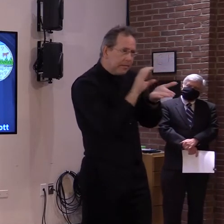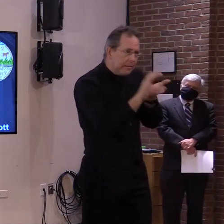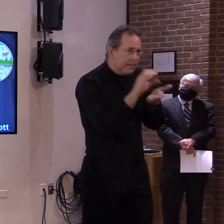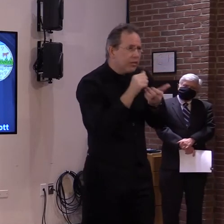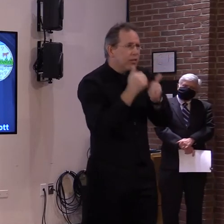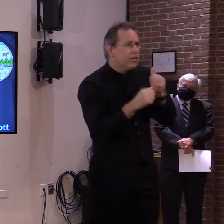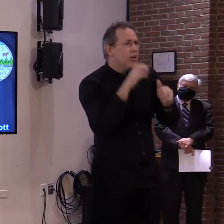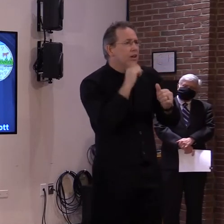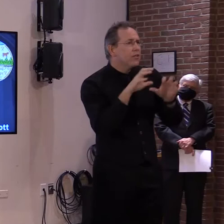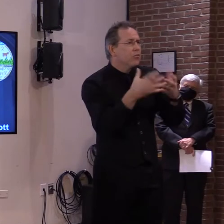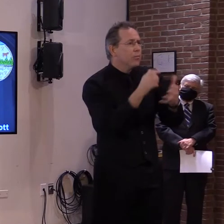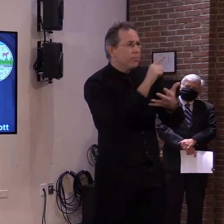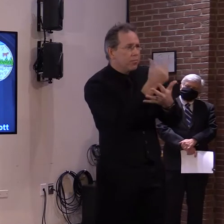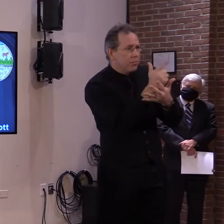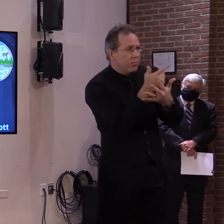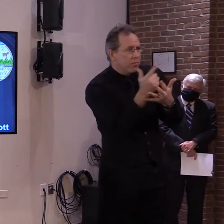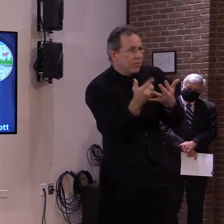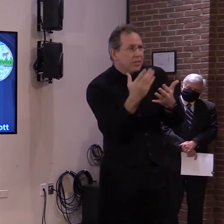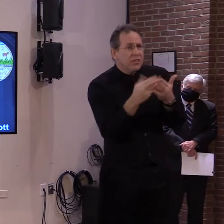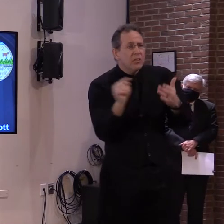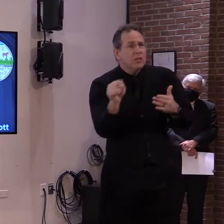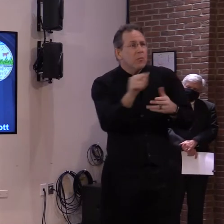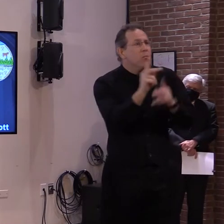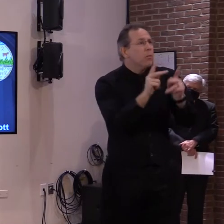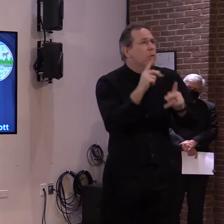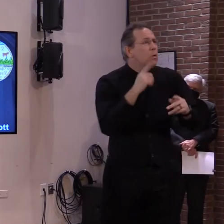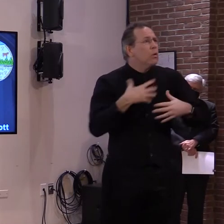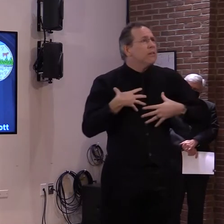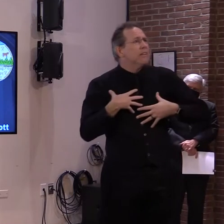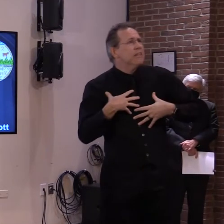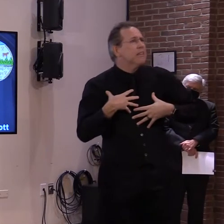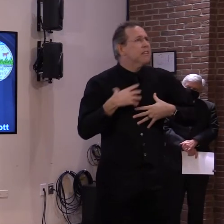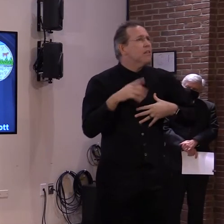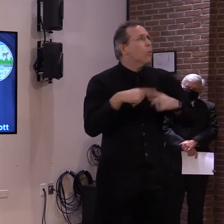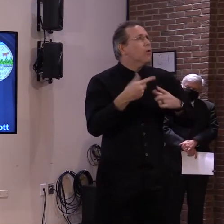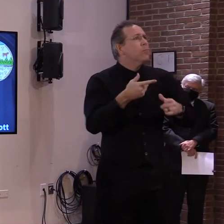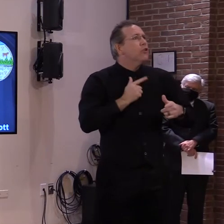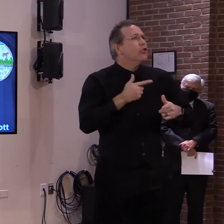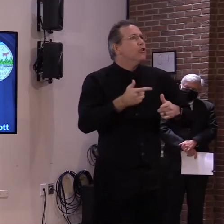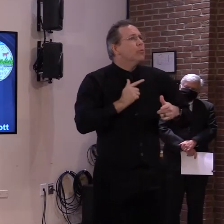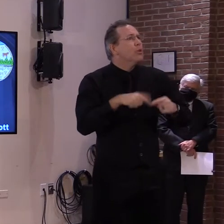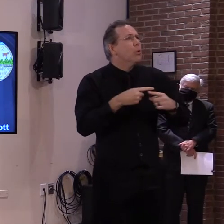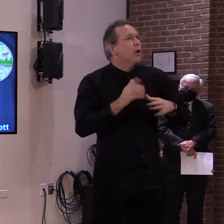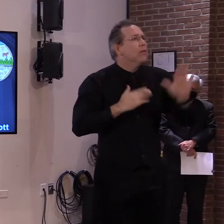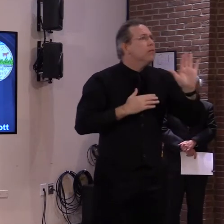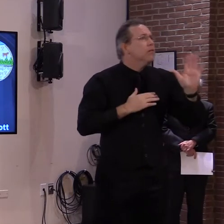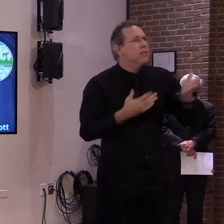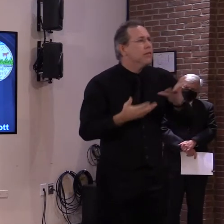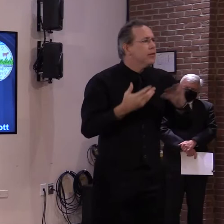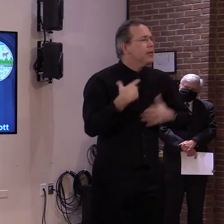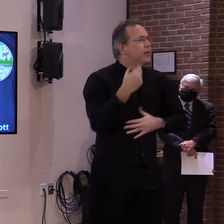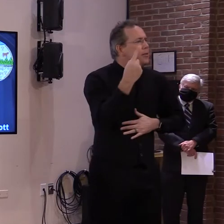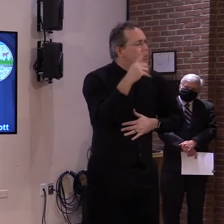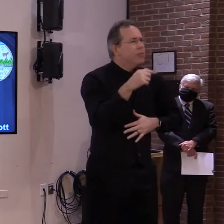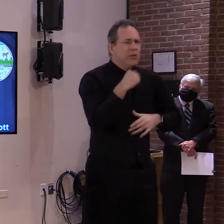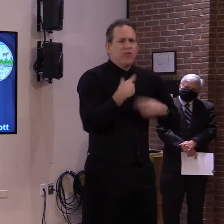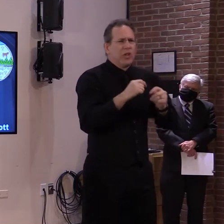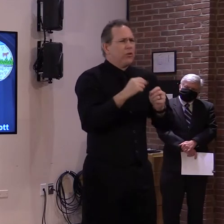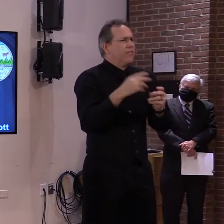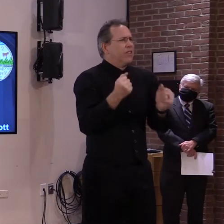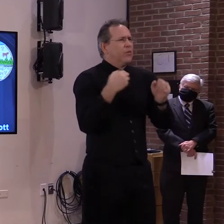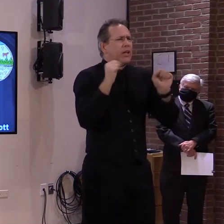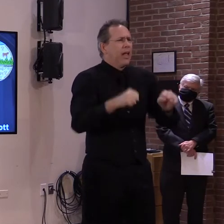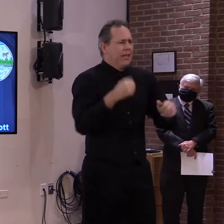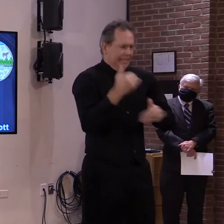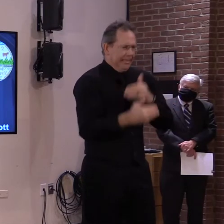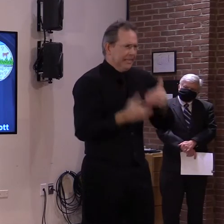for their vaccines and rightfully so. And we want to get every dose out just as quick as we possibly can. But with so